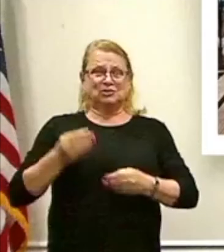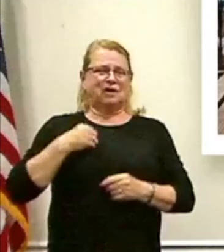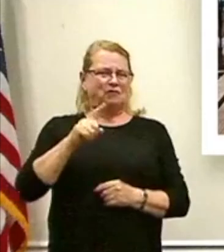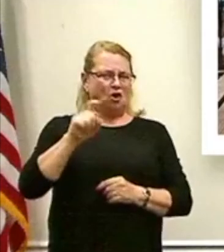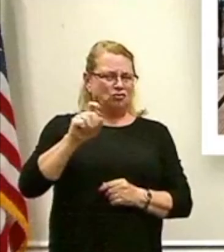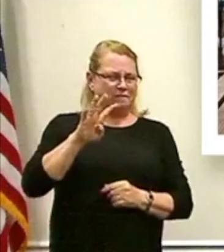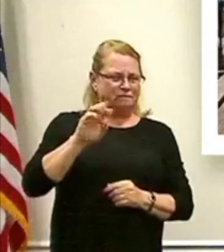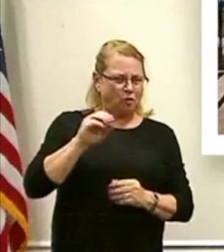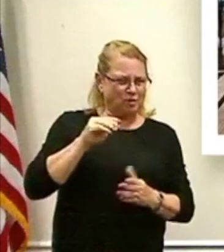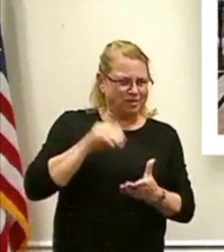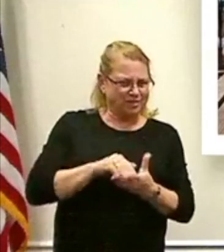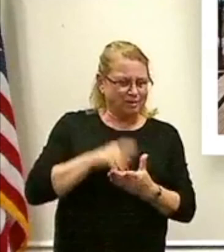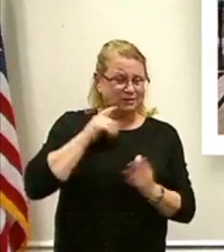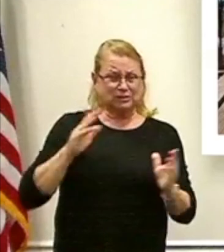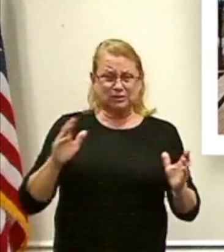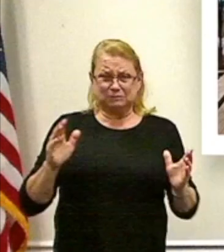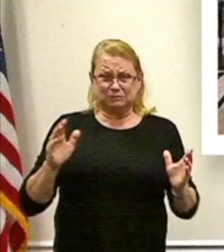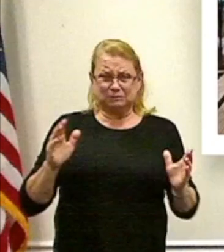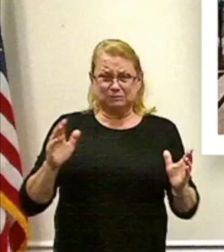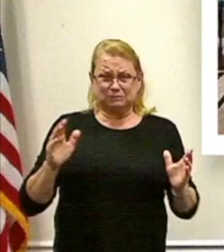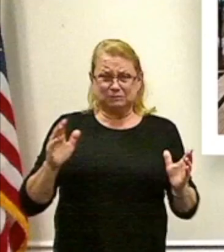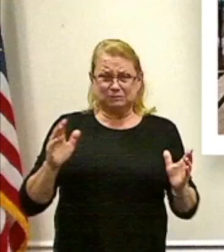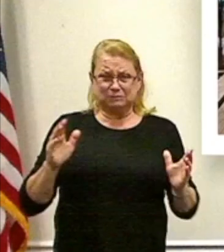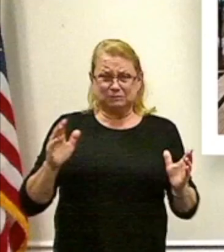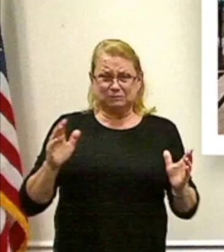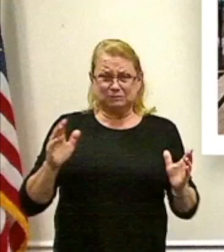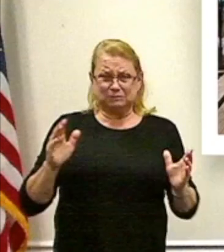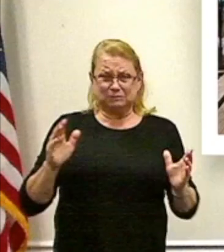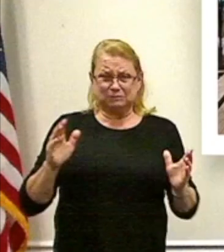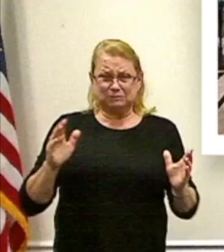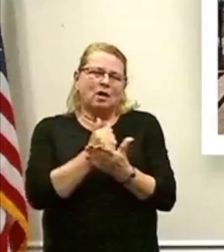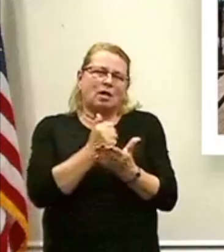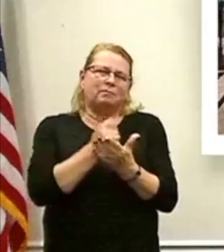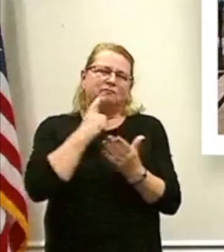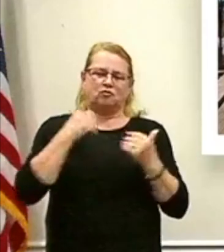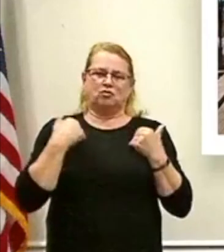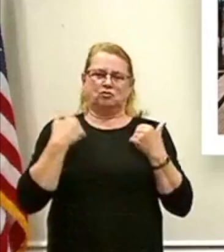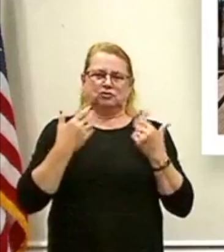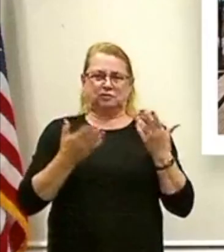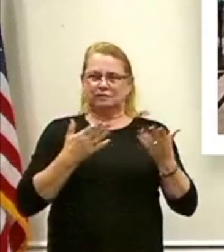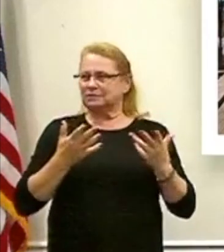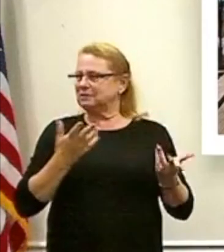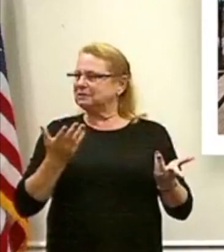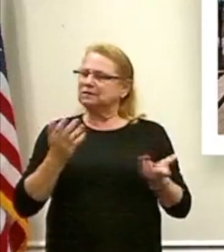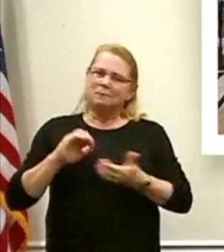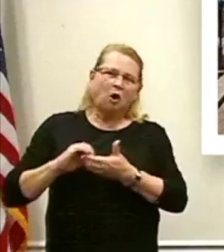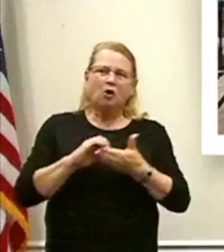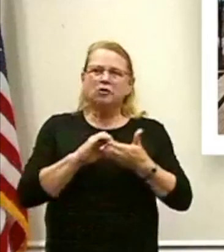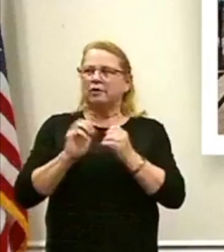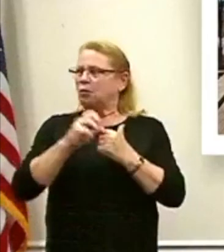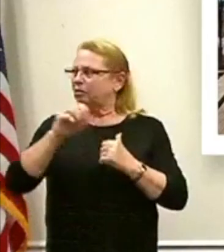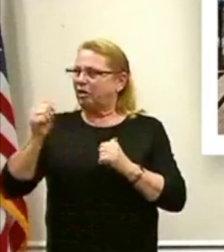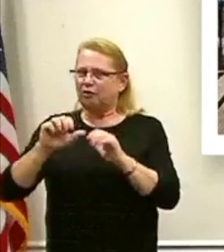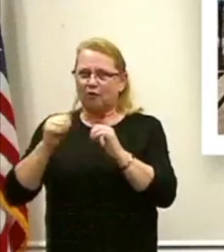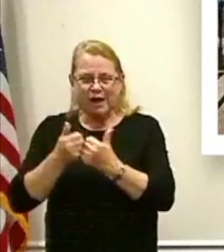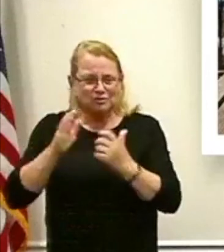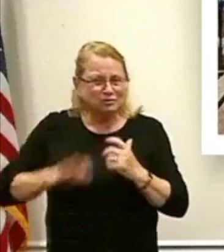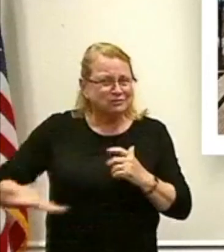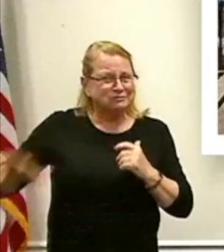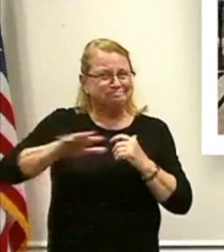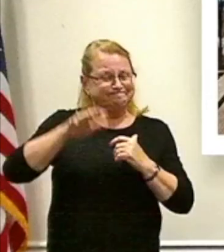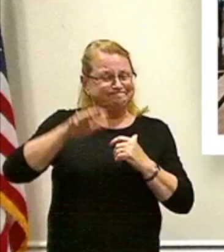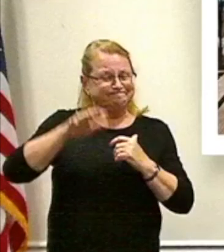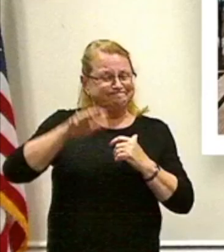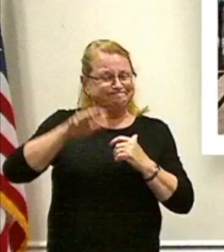small project grants to assist in youth services, partnering with agencies across Dutchess County to make an impact in the life of young people.